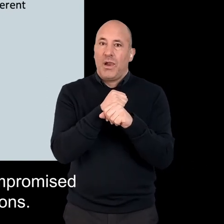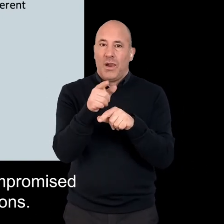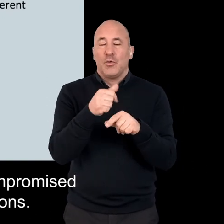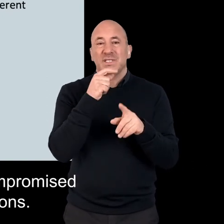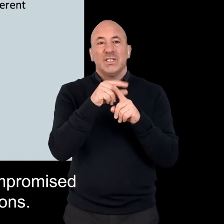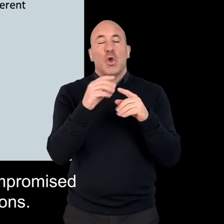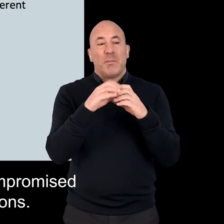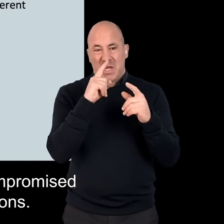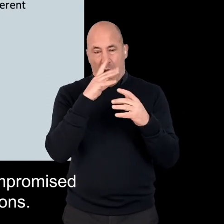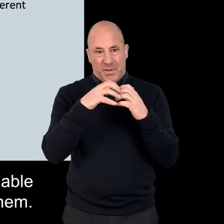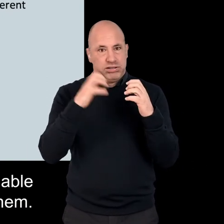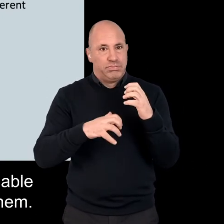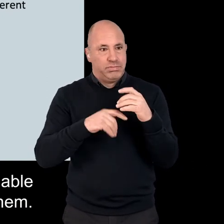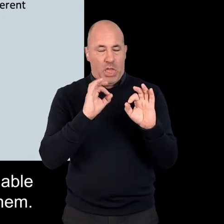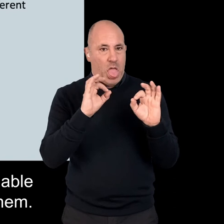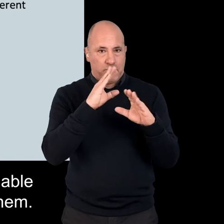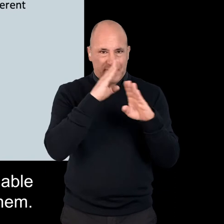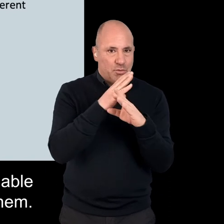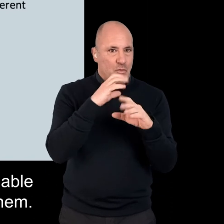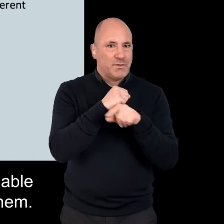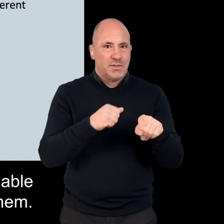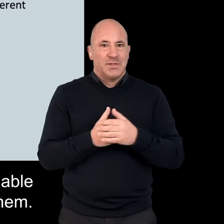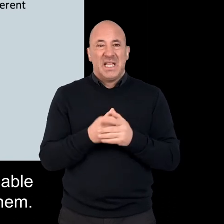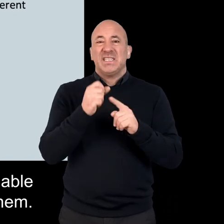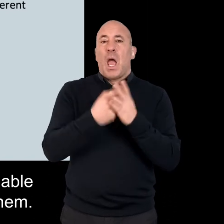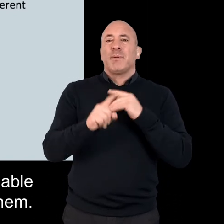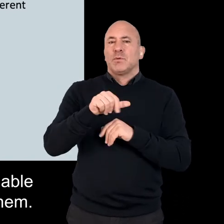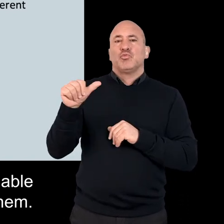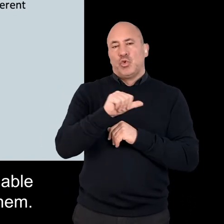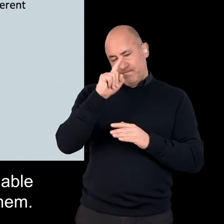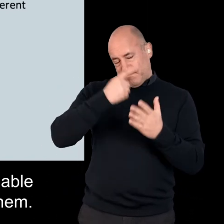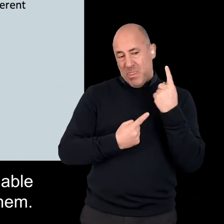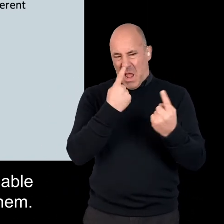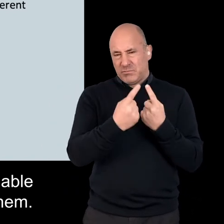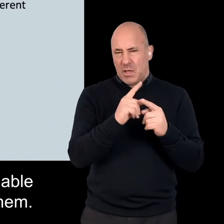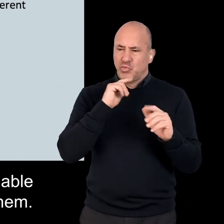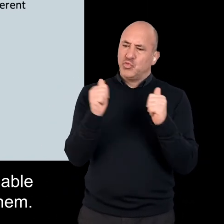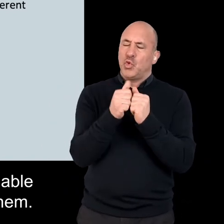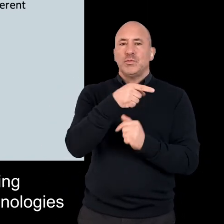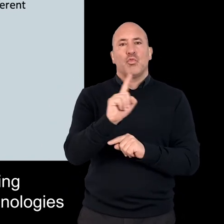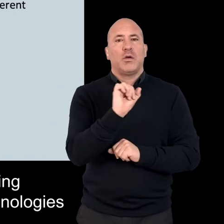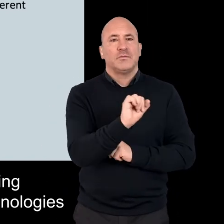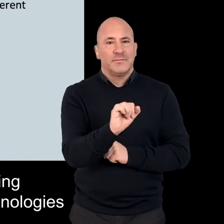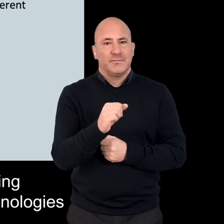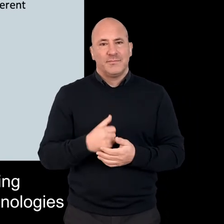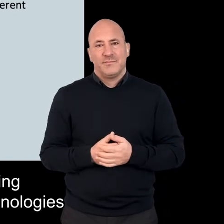using digital communications. That disabled people should be able to decide what works best for them.